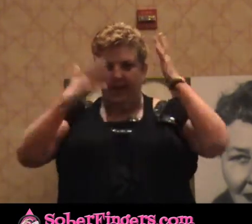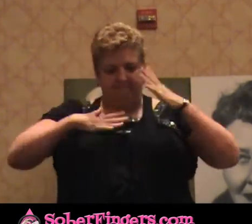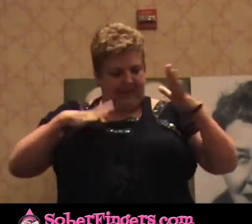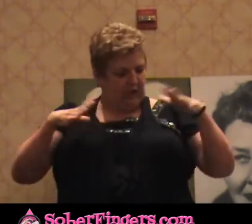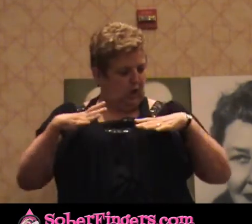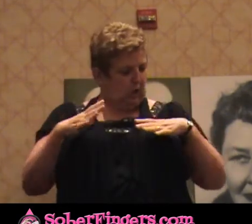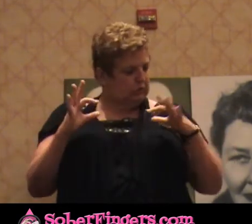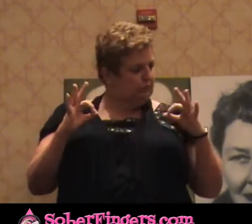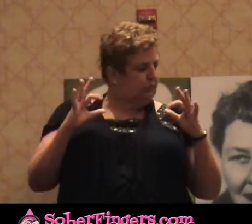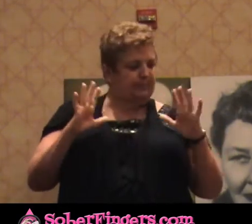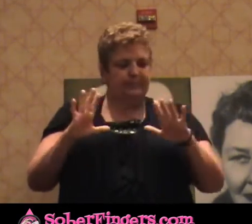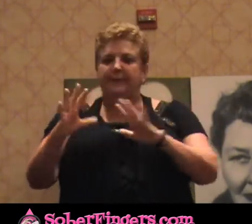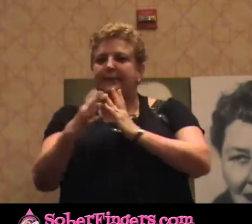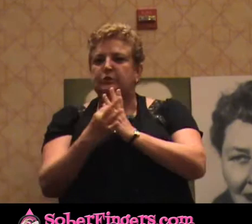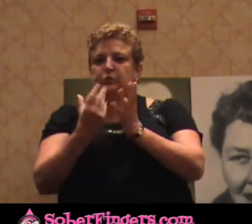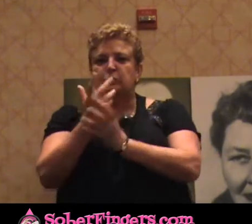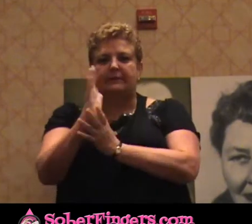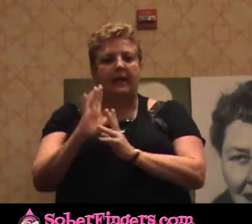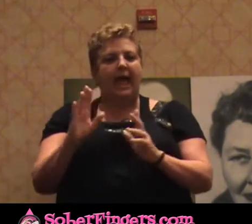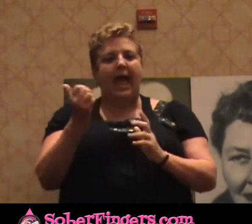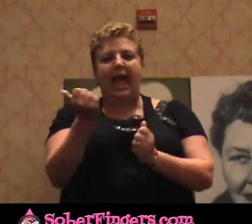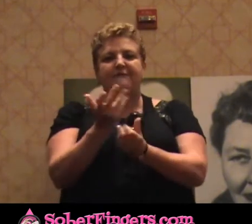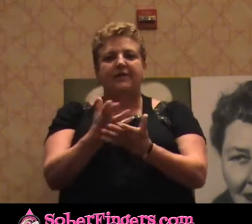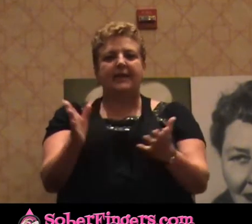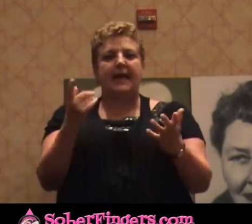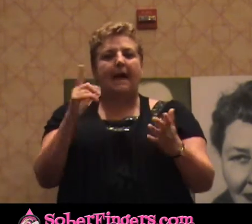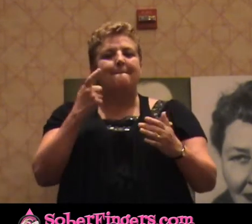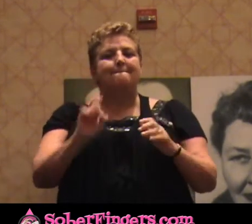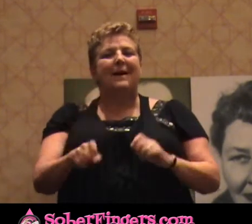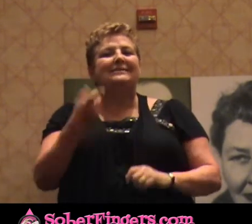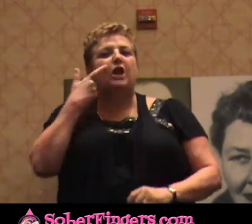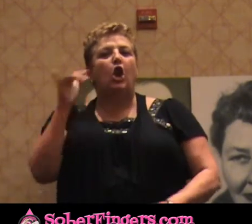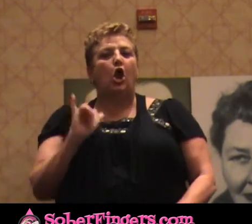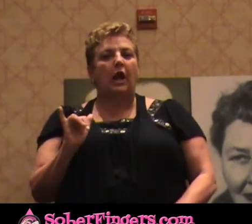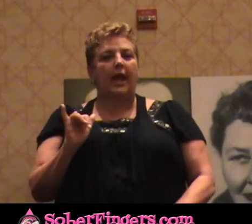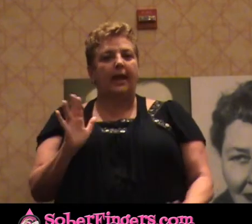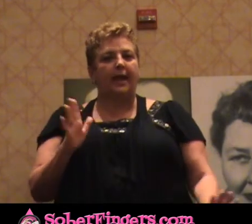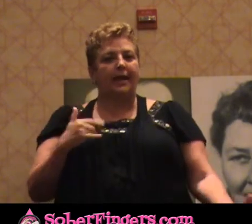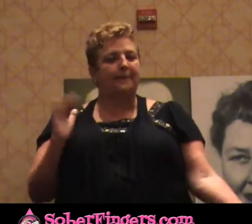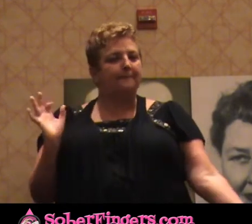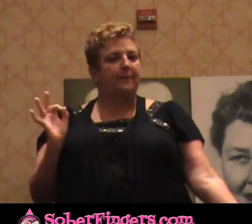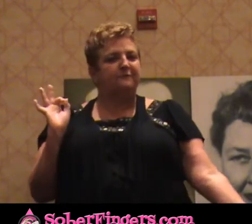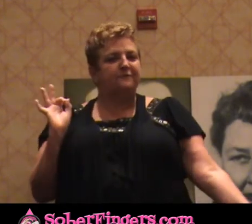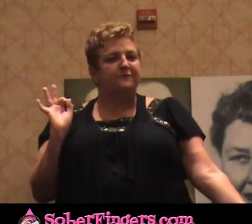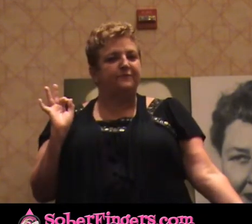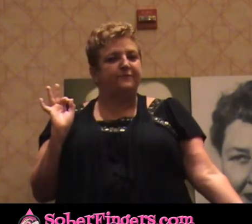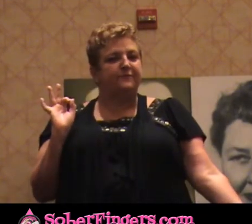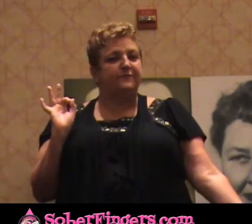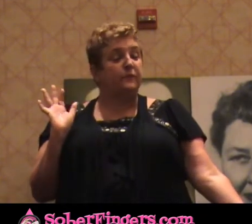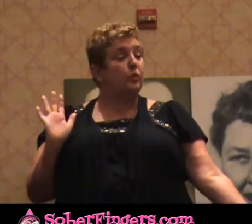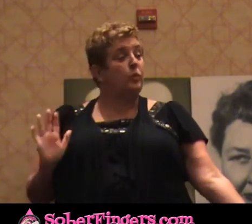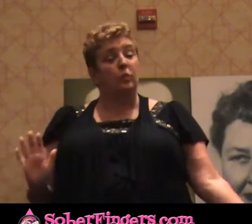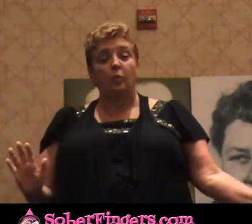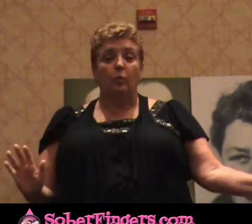jewelry, everything on the outside must look as though I'm flawless. And I went out of my way to do that.